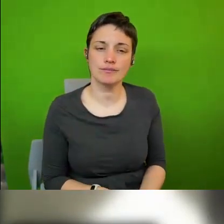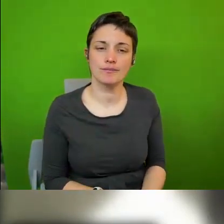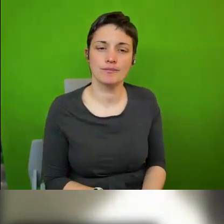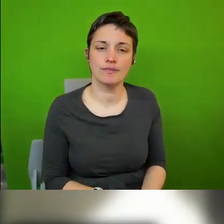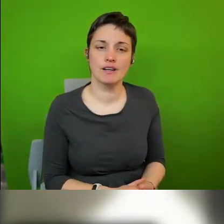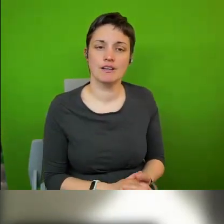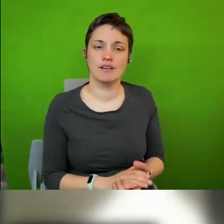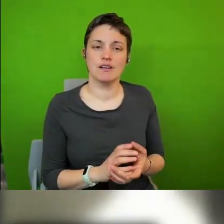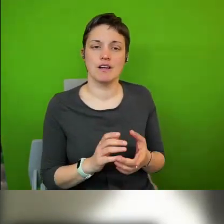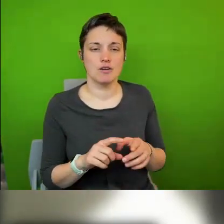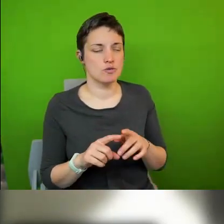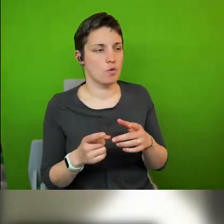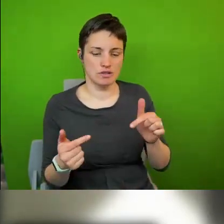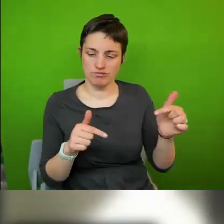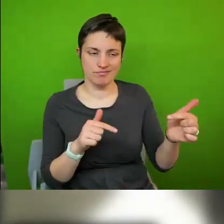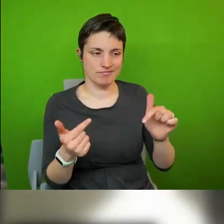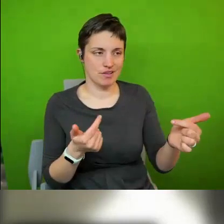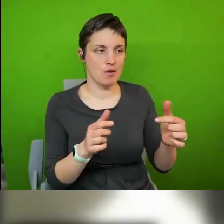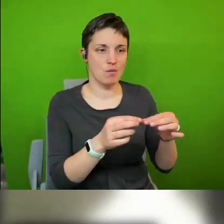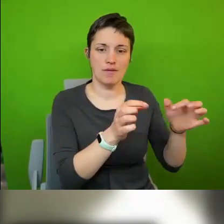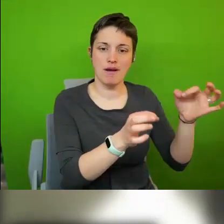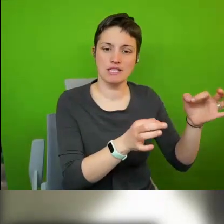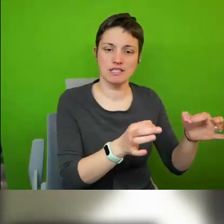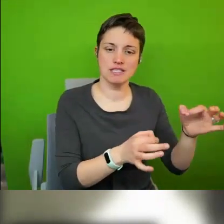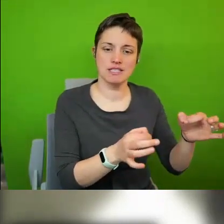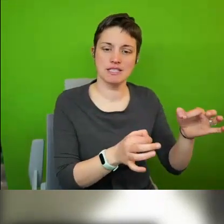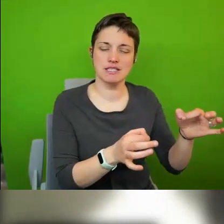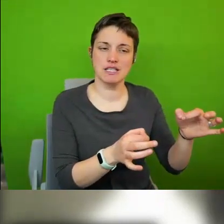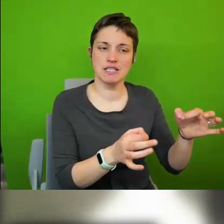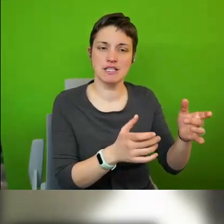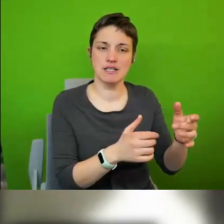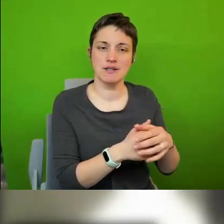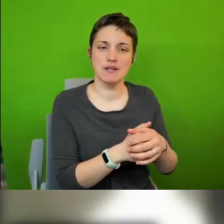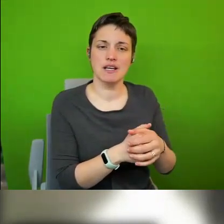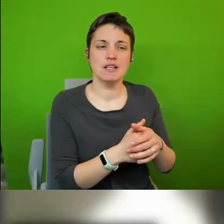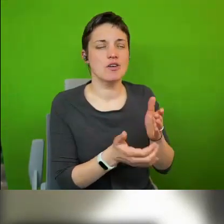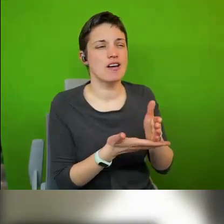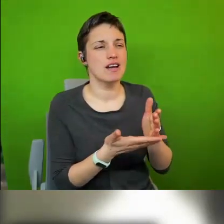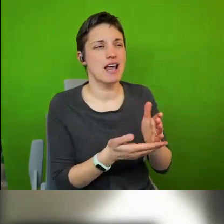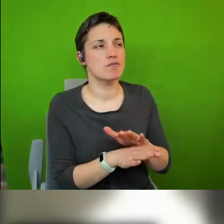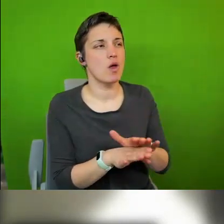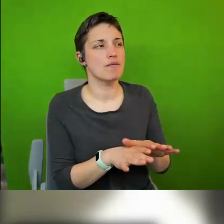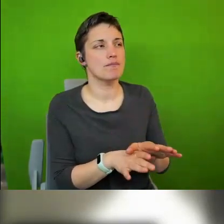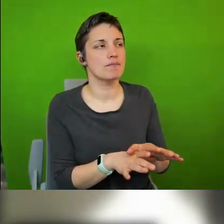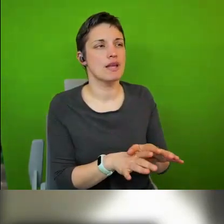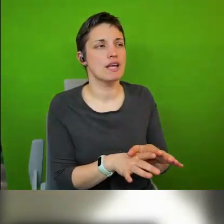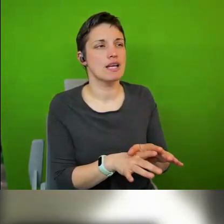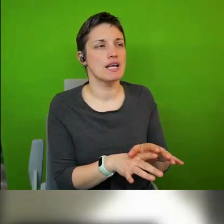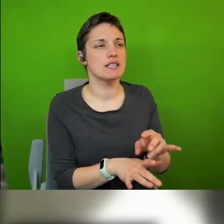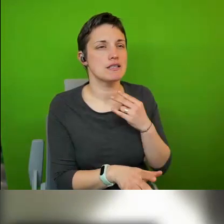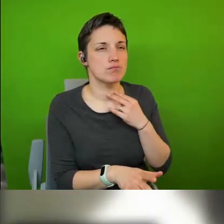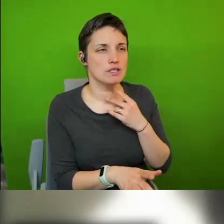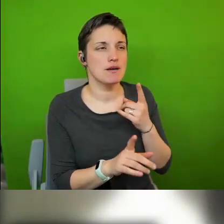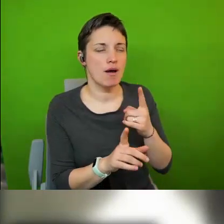to direct accountability so i would be also not necessarily disappointed but perhaps cautious when it comes to the accountability